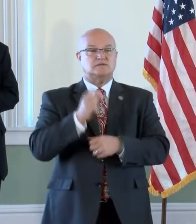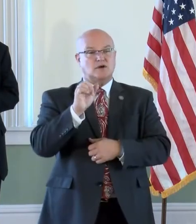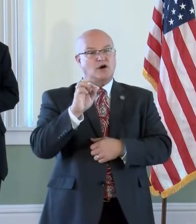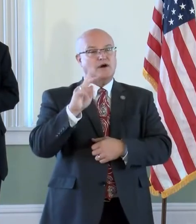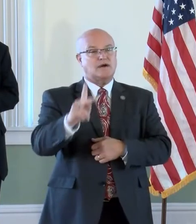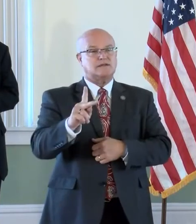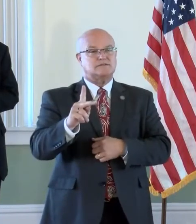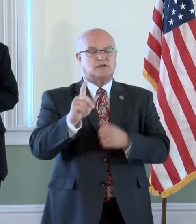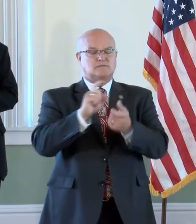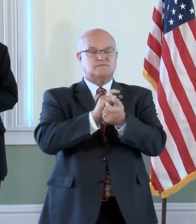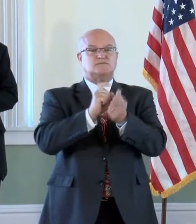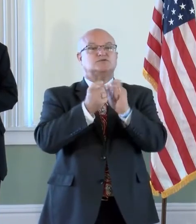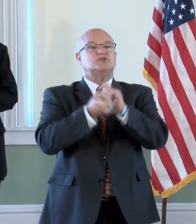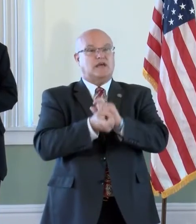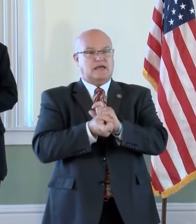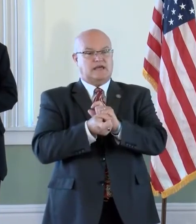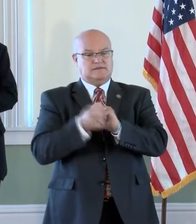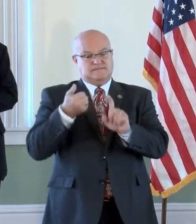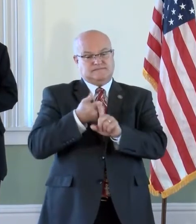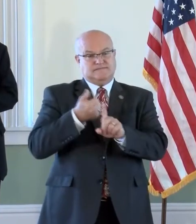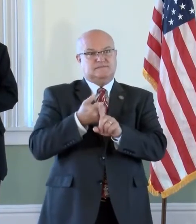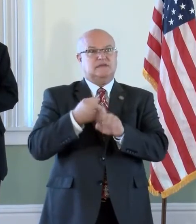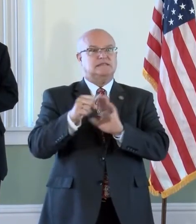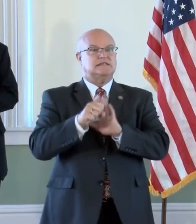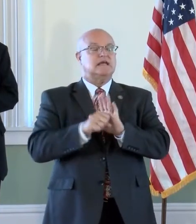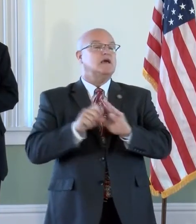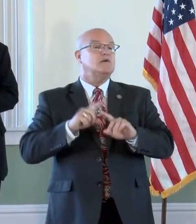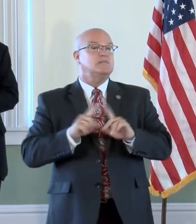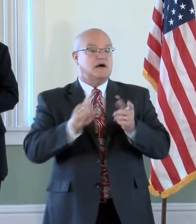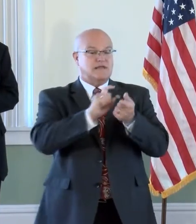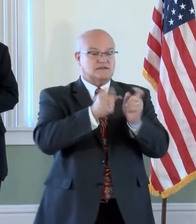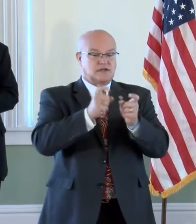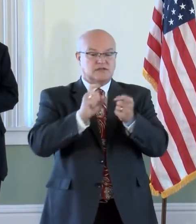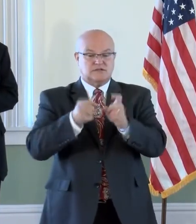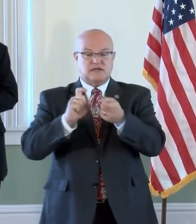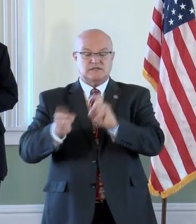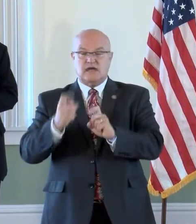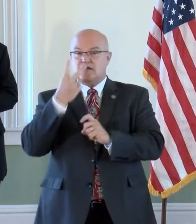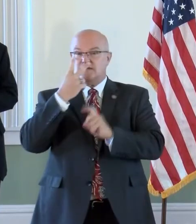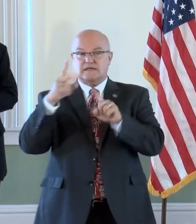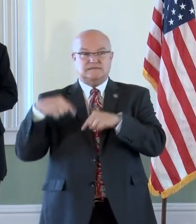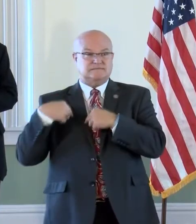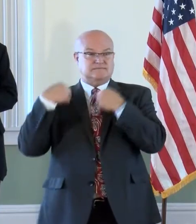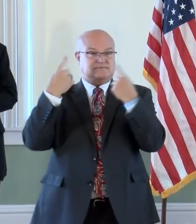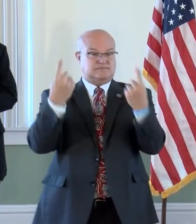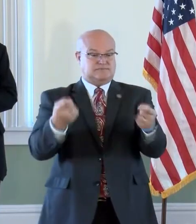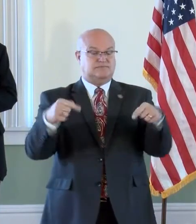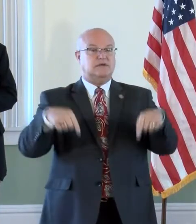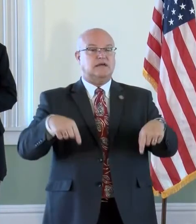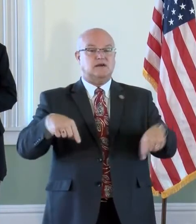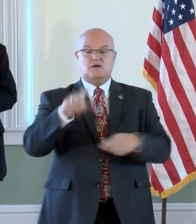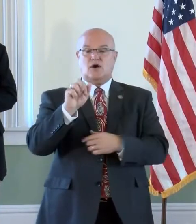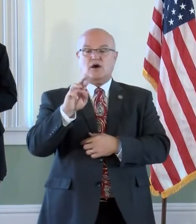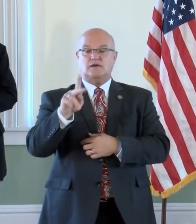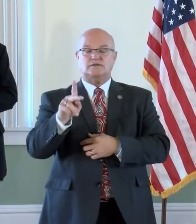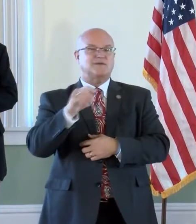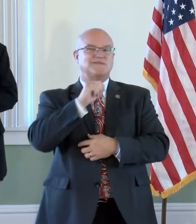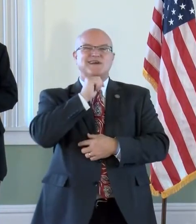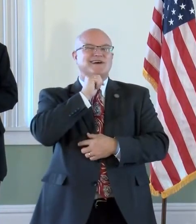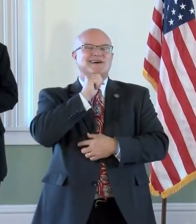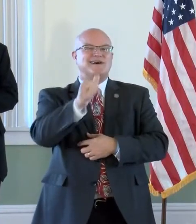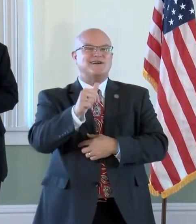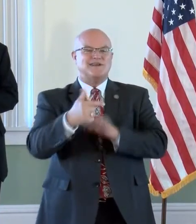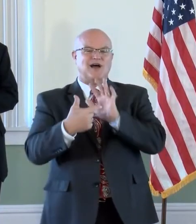has changed as a state. But the changes that we have seen as a state are not reflected